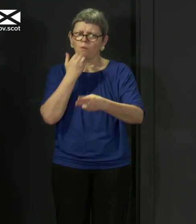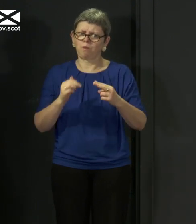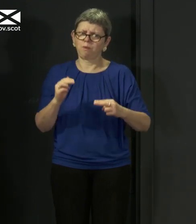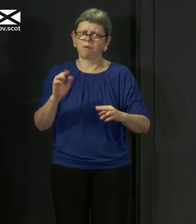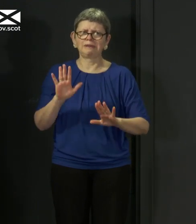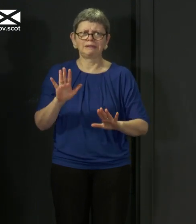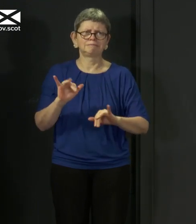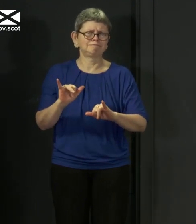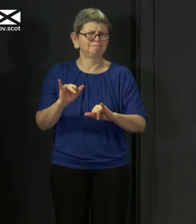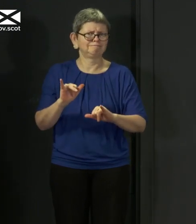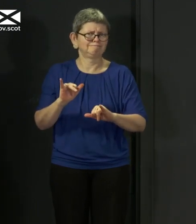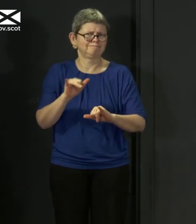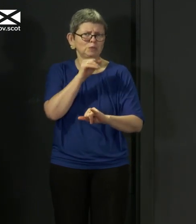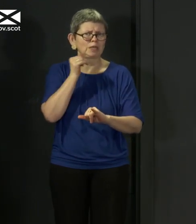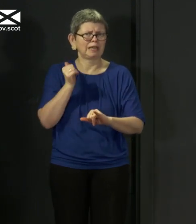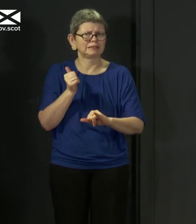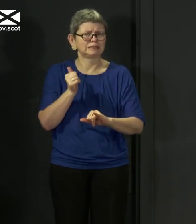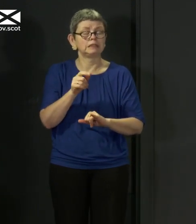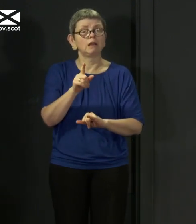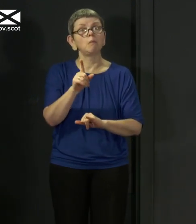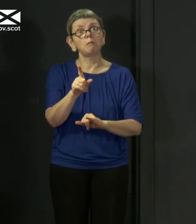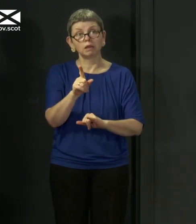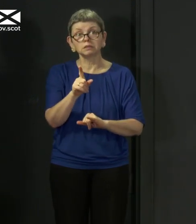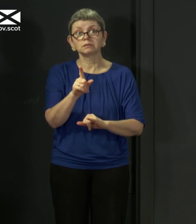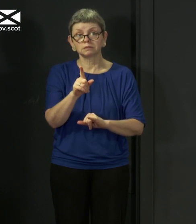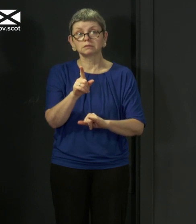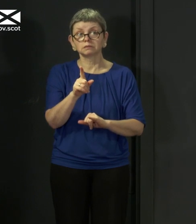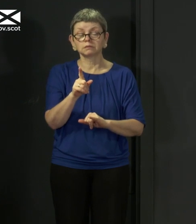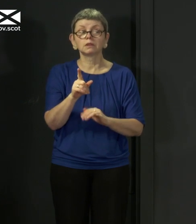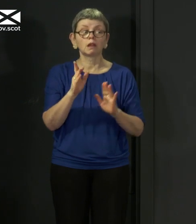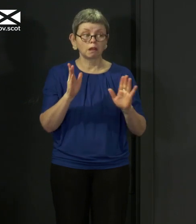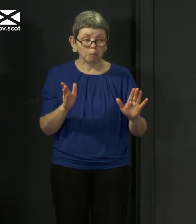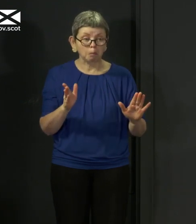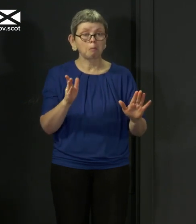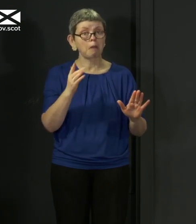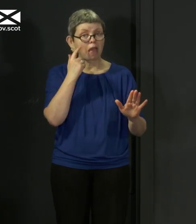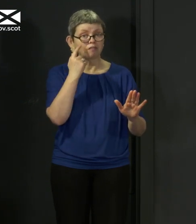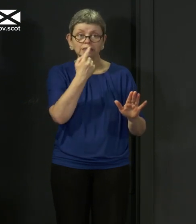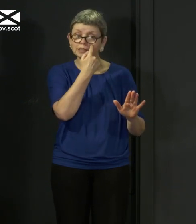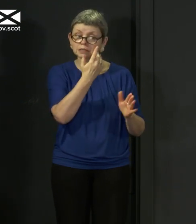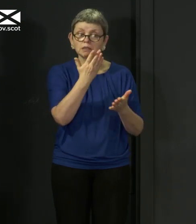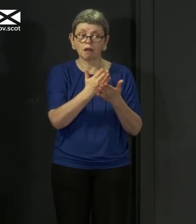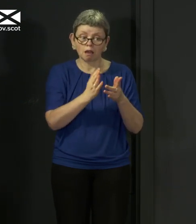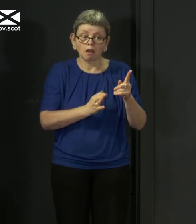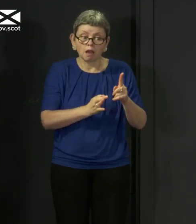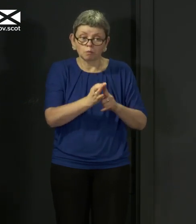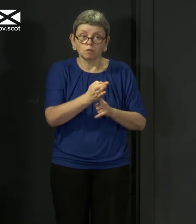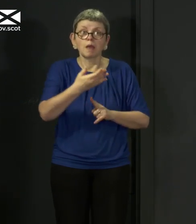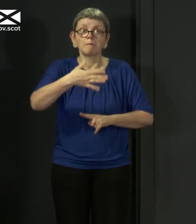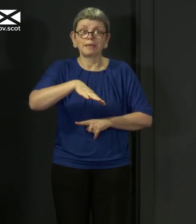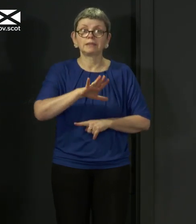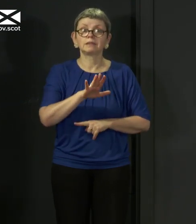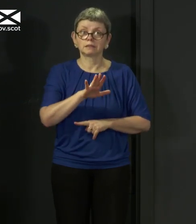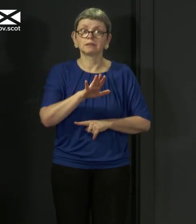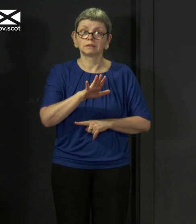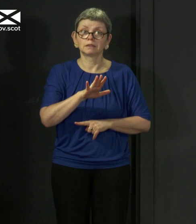we want them to be. But it is nevertheless the case that we are now seeing some real signs of progress. The number of